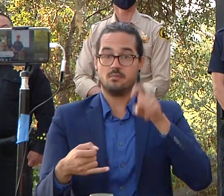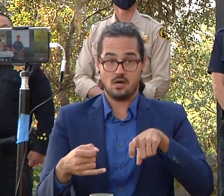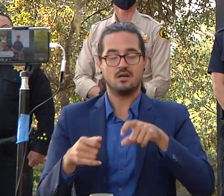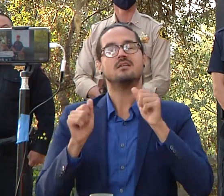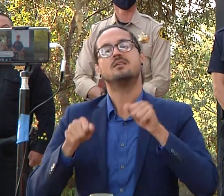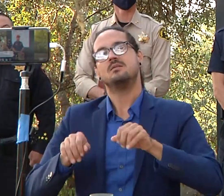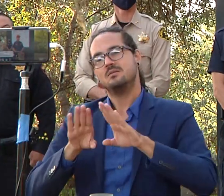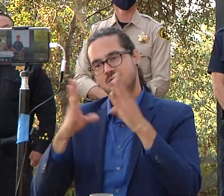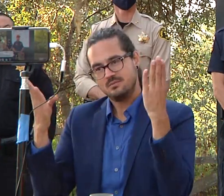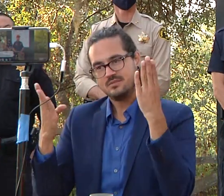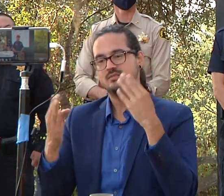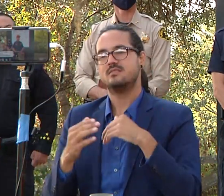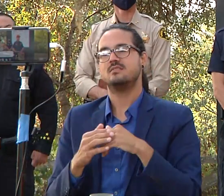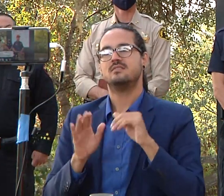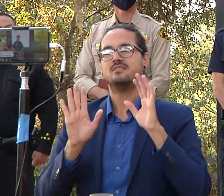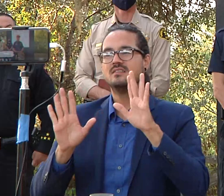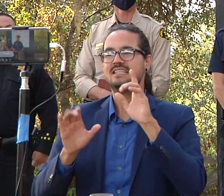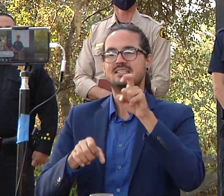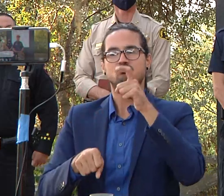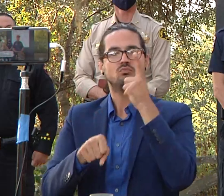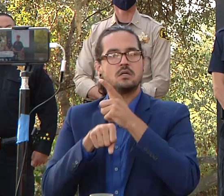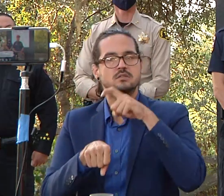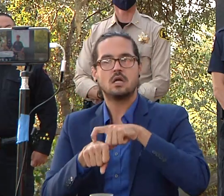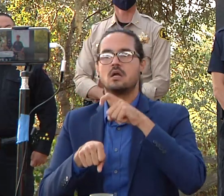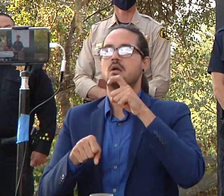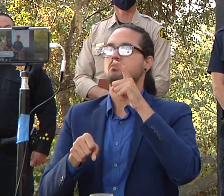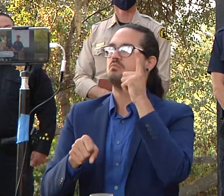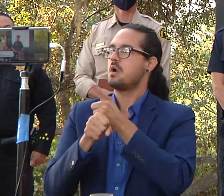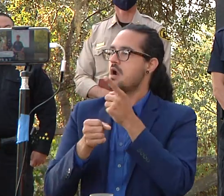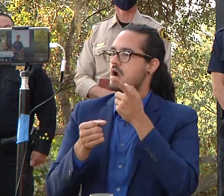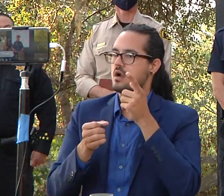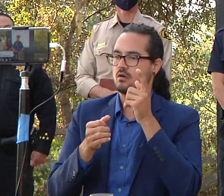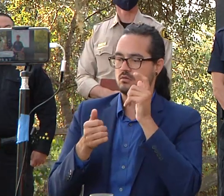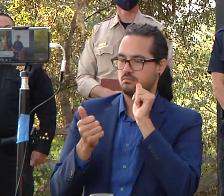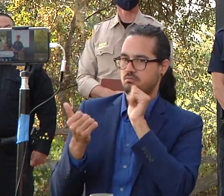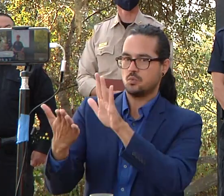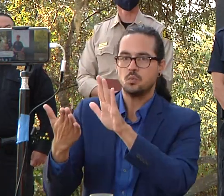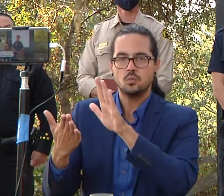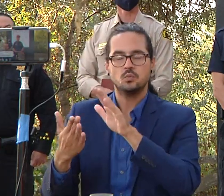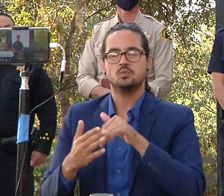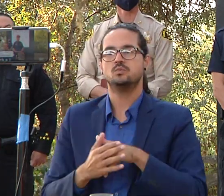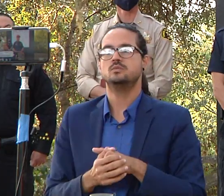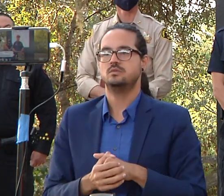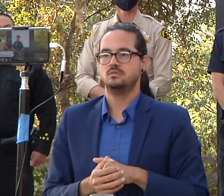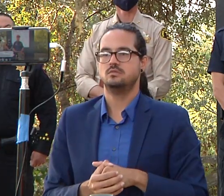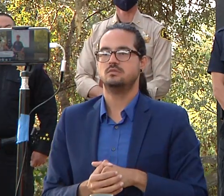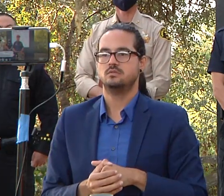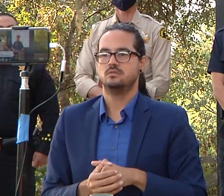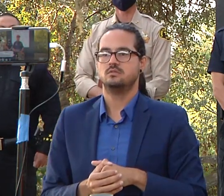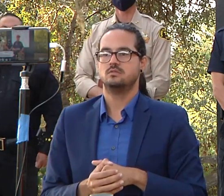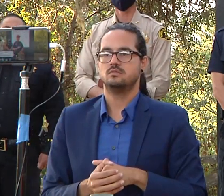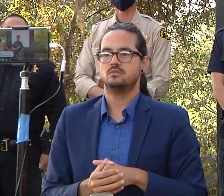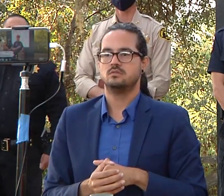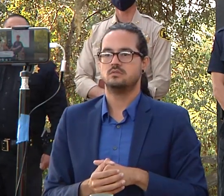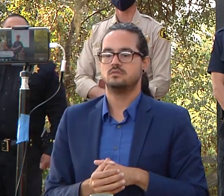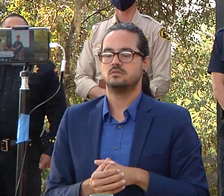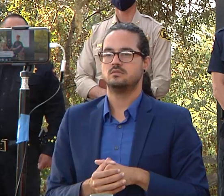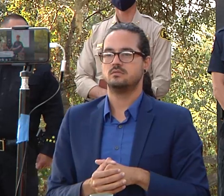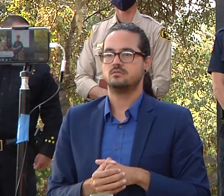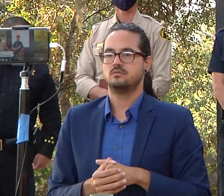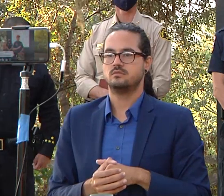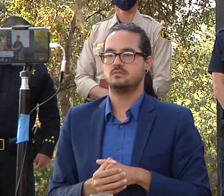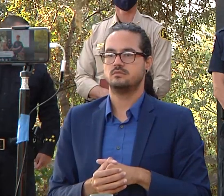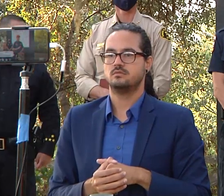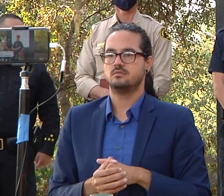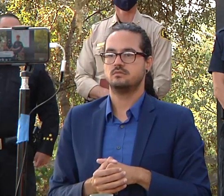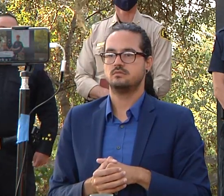uh like i've said many times before it's not not very clear-cut not very easy process because of where the homes and how